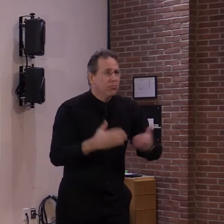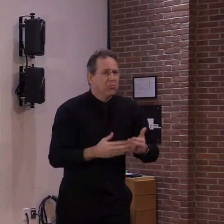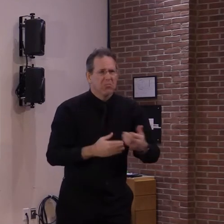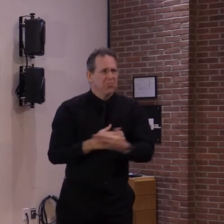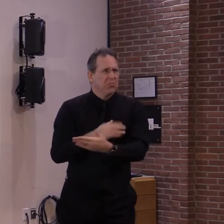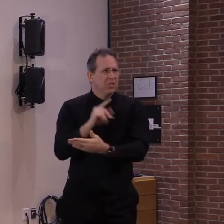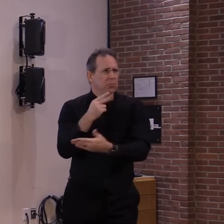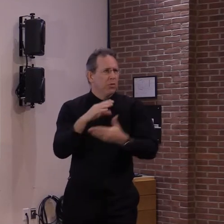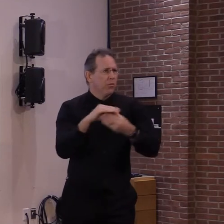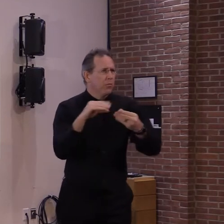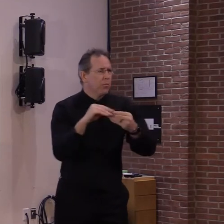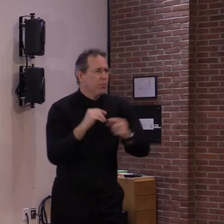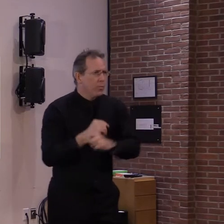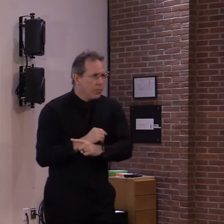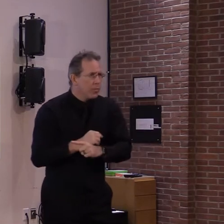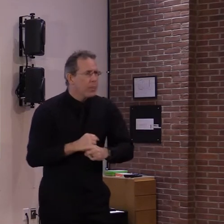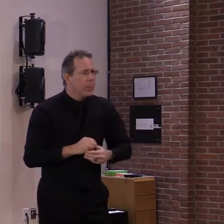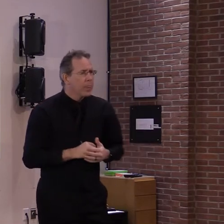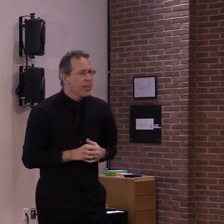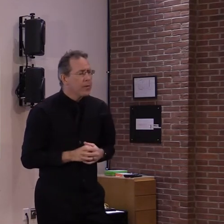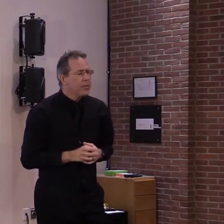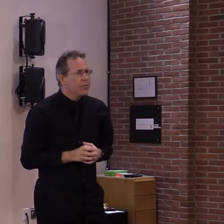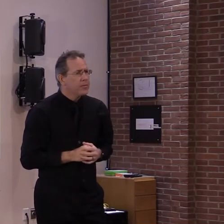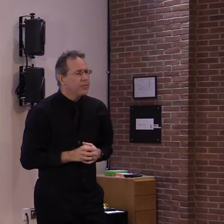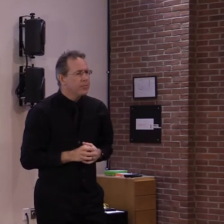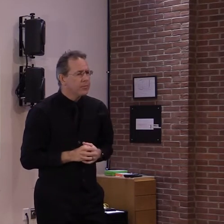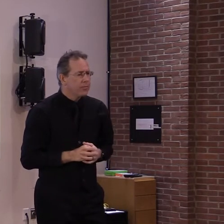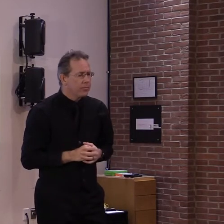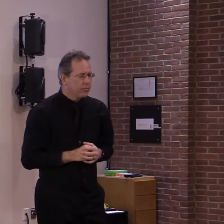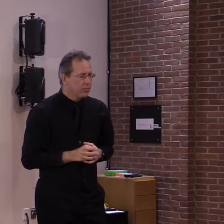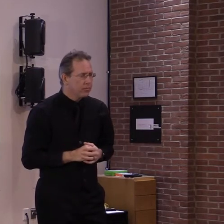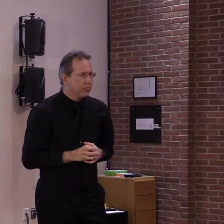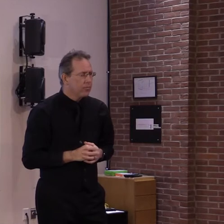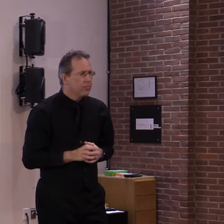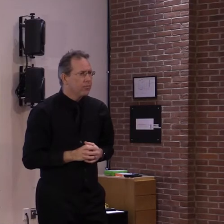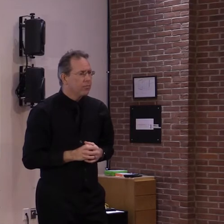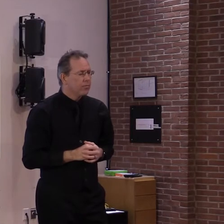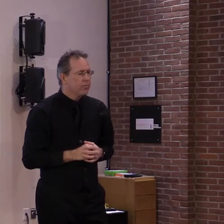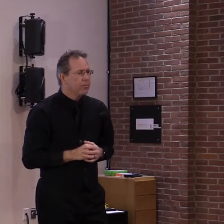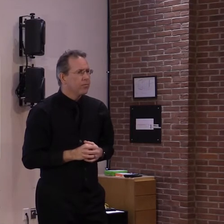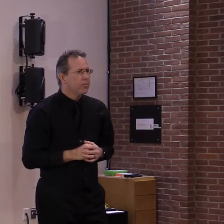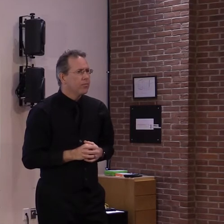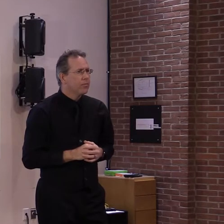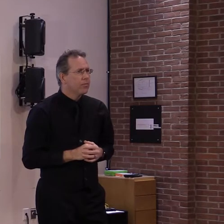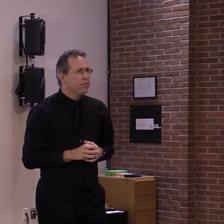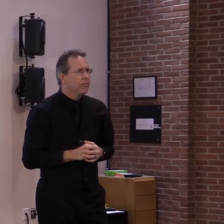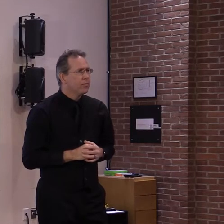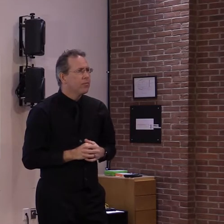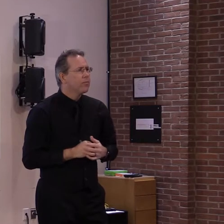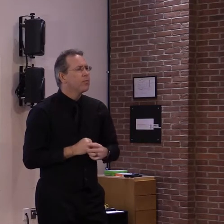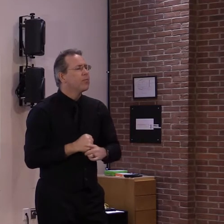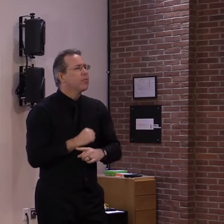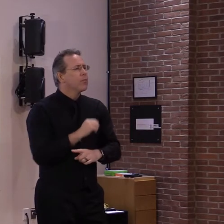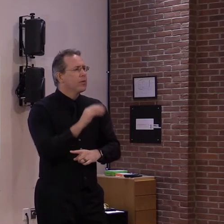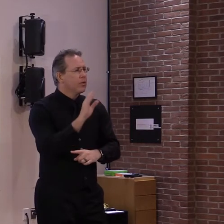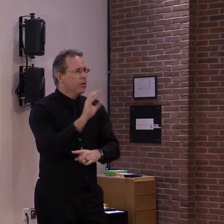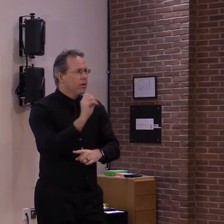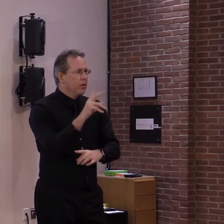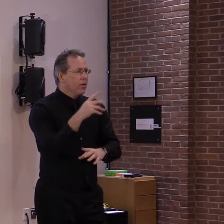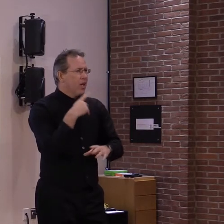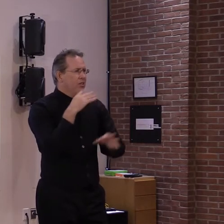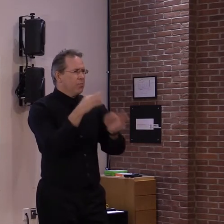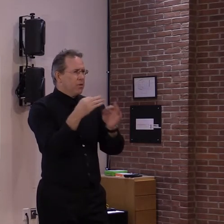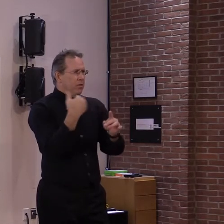Yeah, Ed, as I said in my remarks, we will have clinics in every part of the